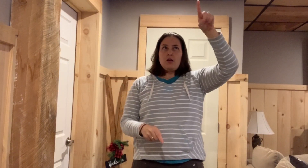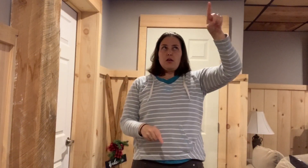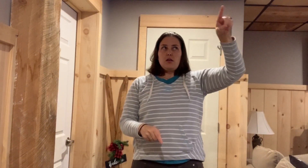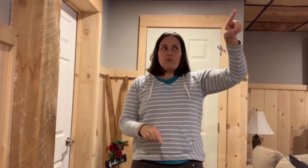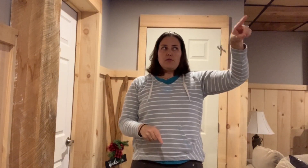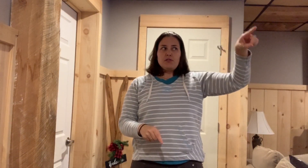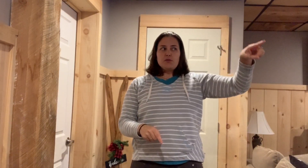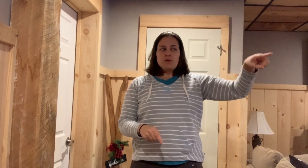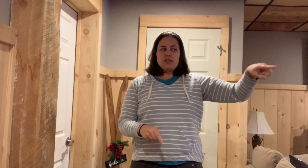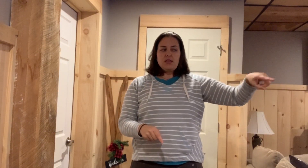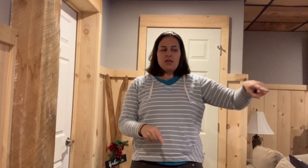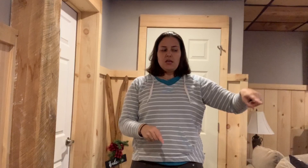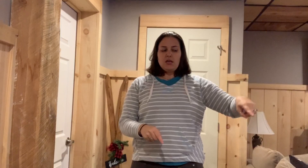And move this one down.